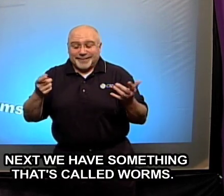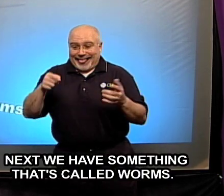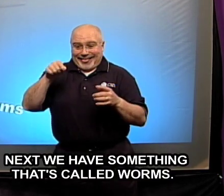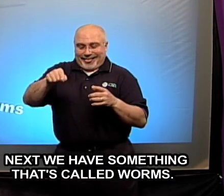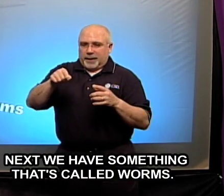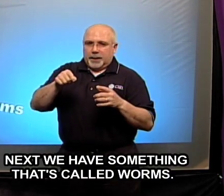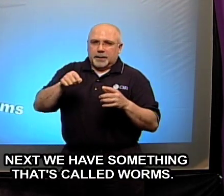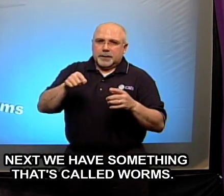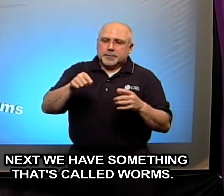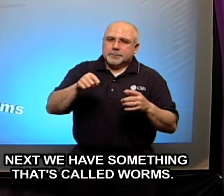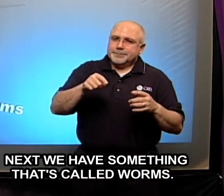worms